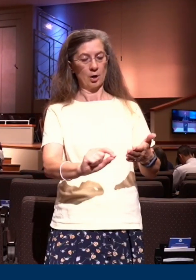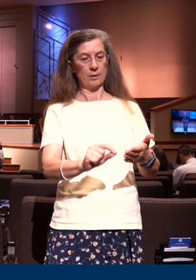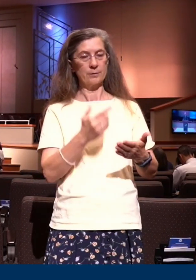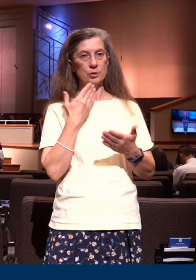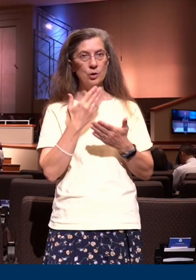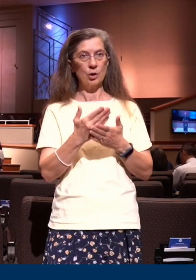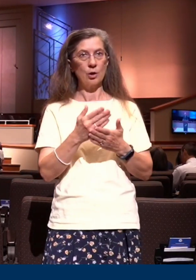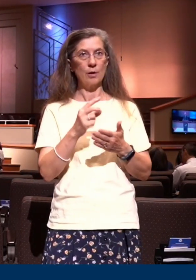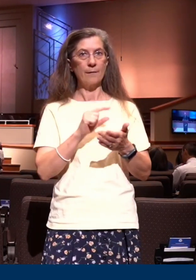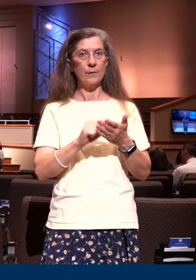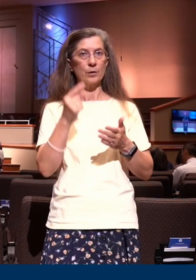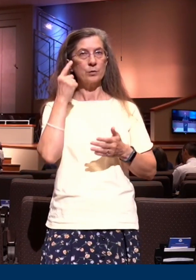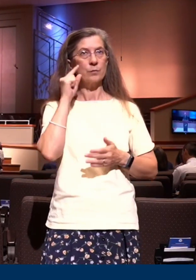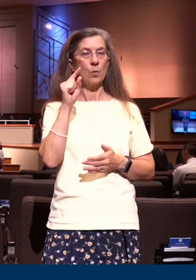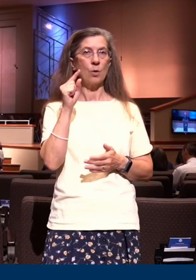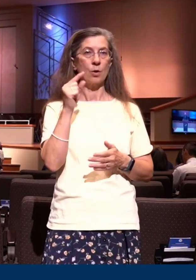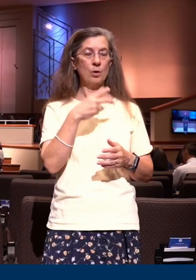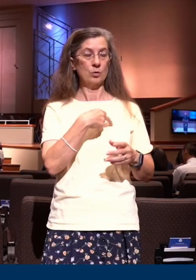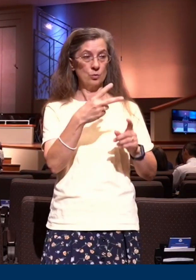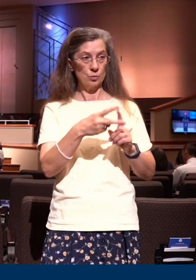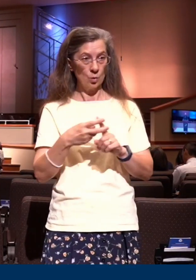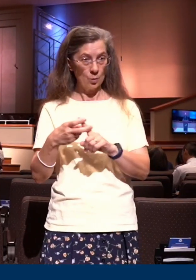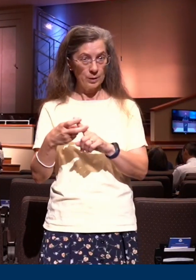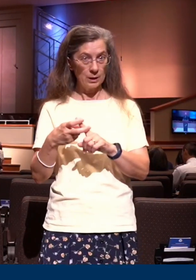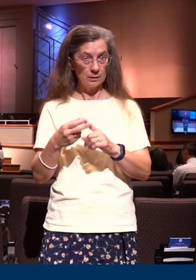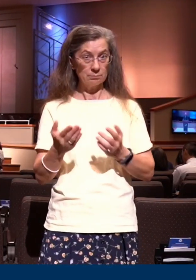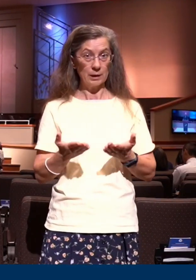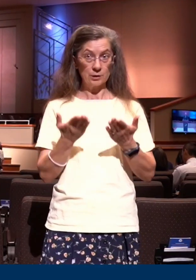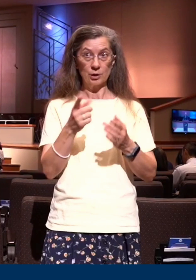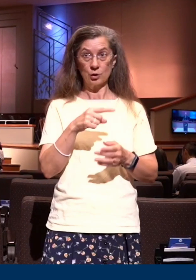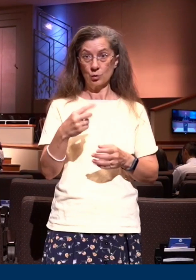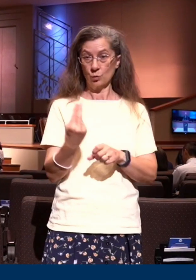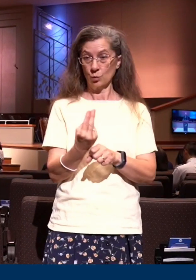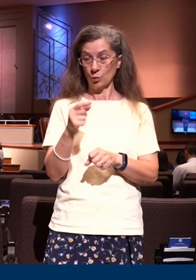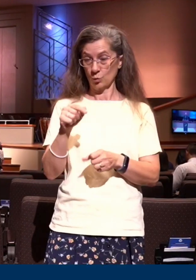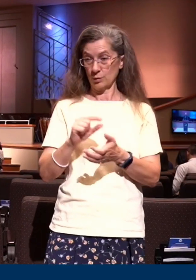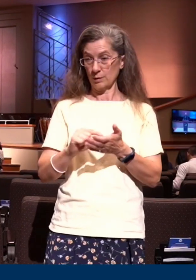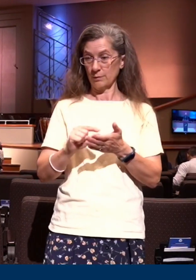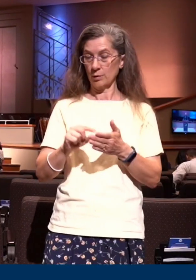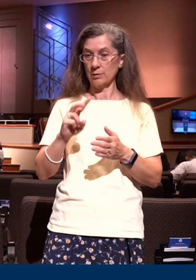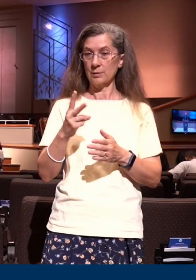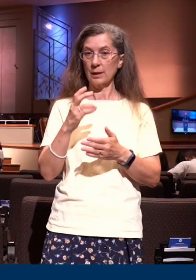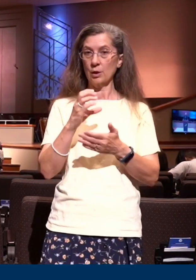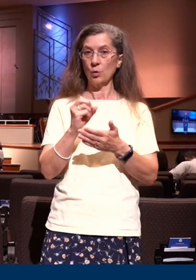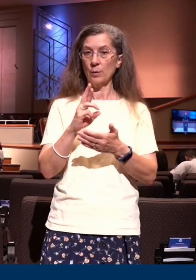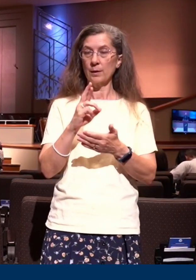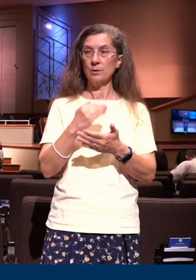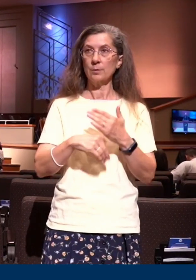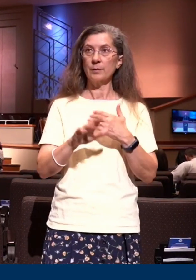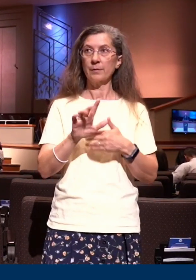great verse for soul winning and I recommend you use it 2 Corinthians 5 21 for He